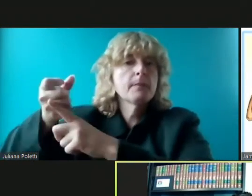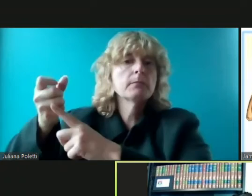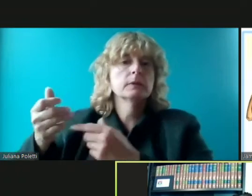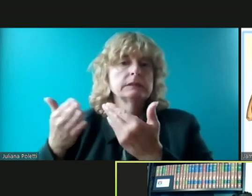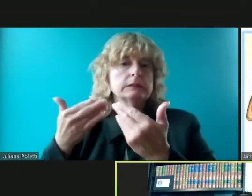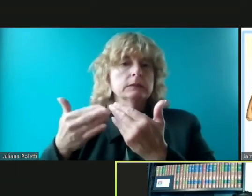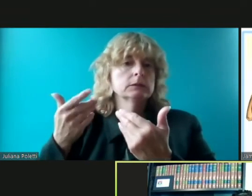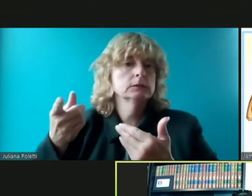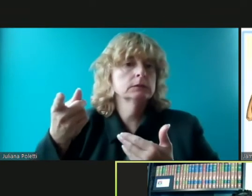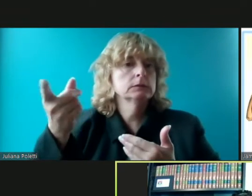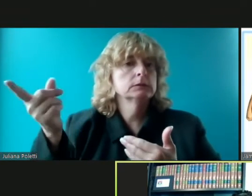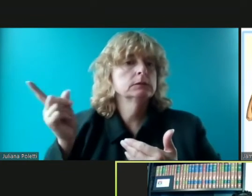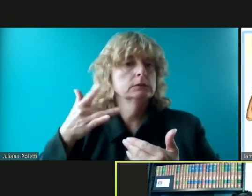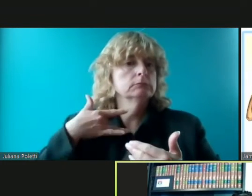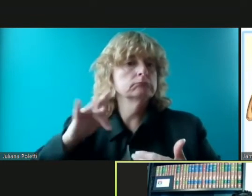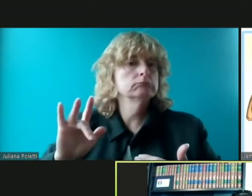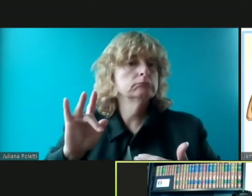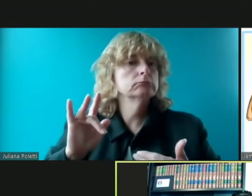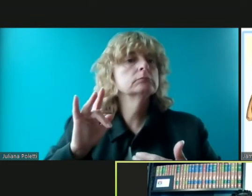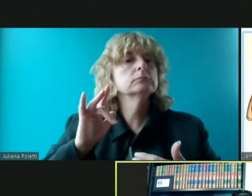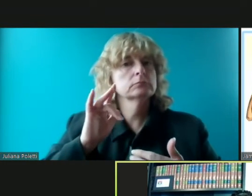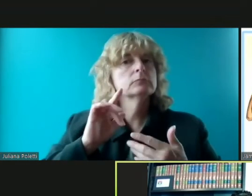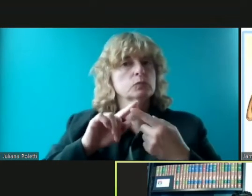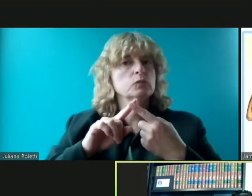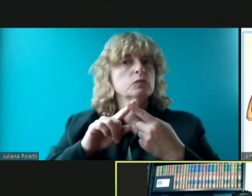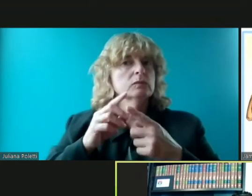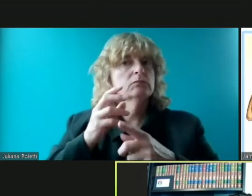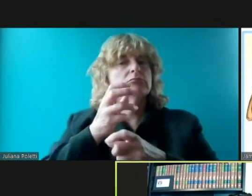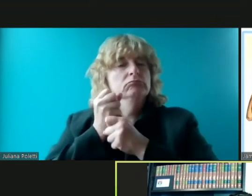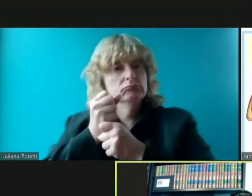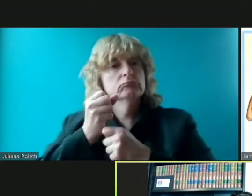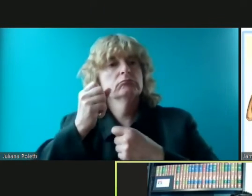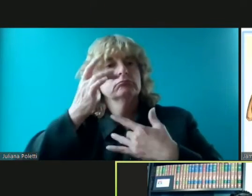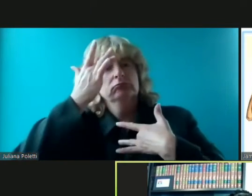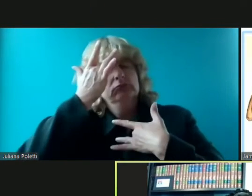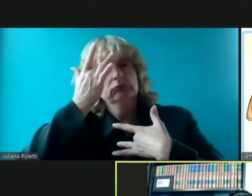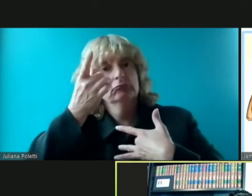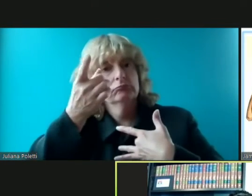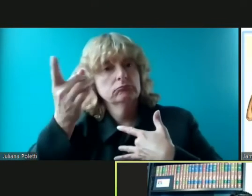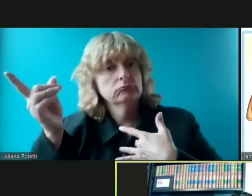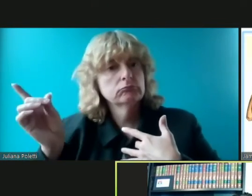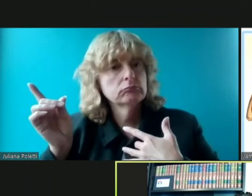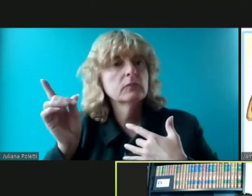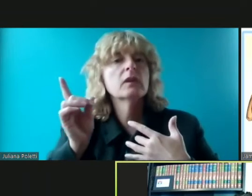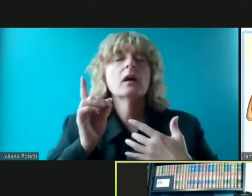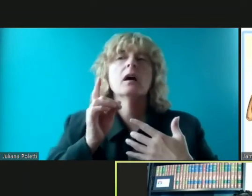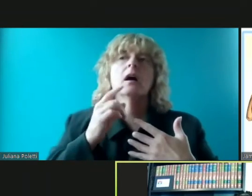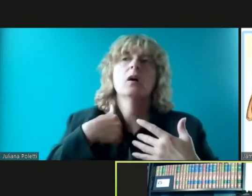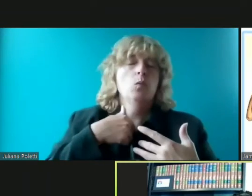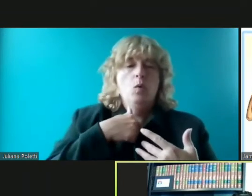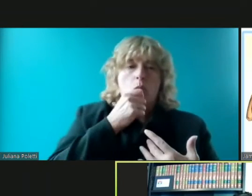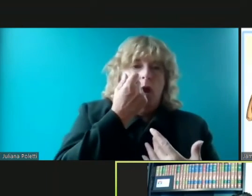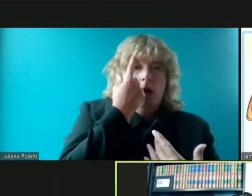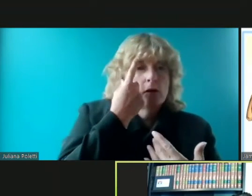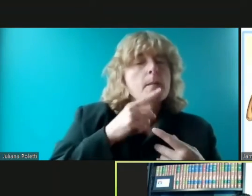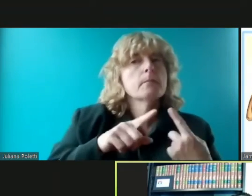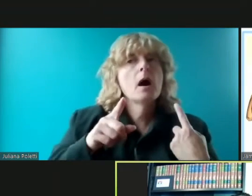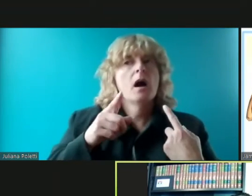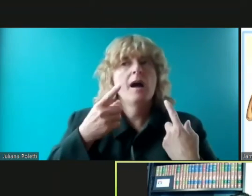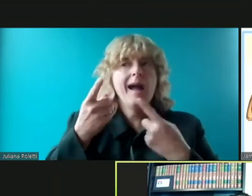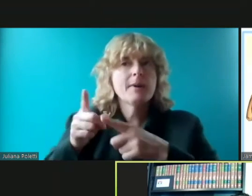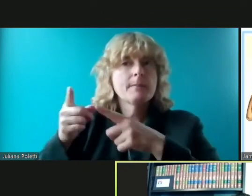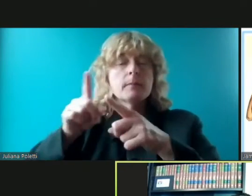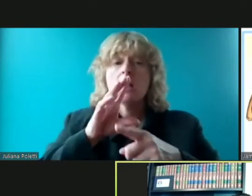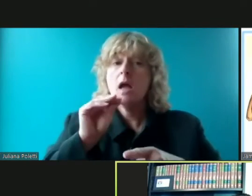be more susceptible to disease process from covet which we don't understand and all of our children under 12 are not